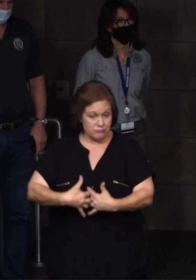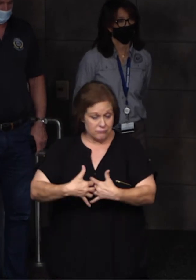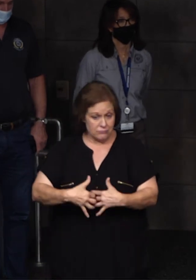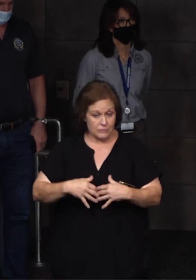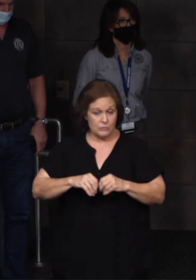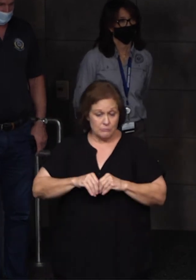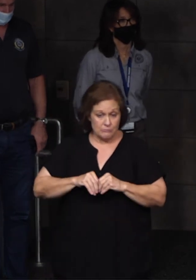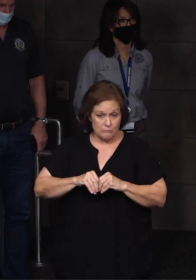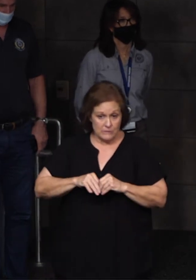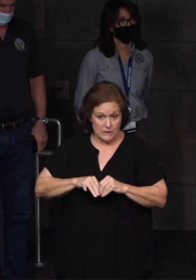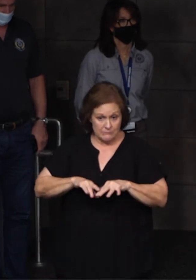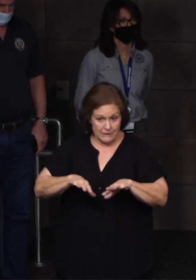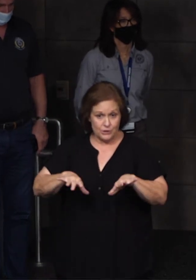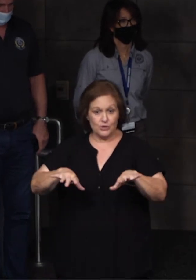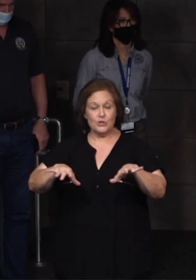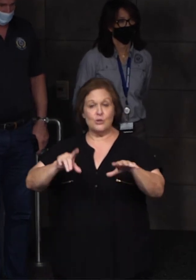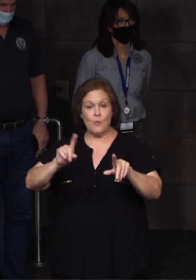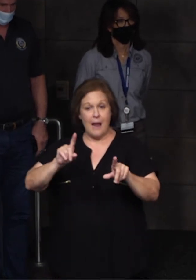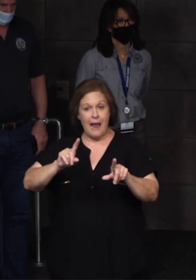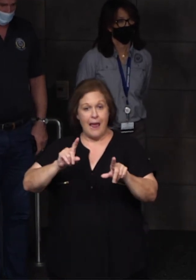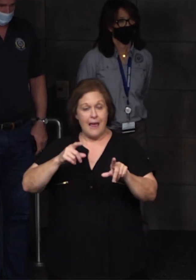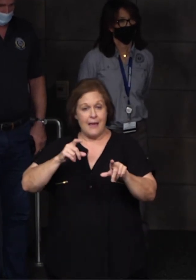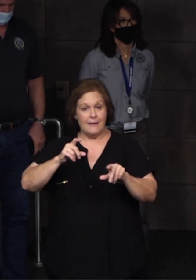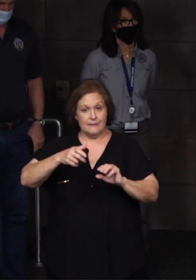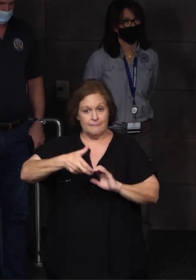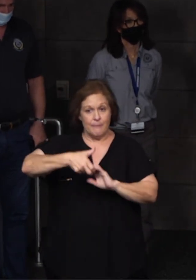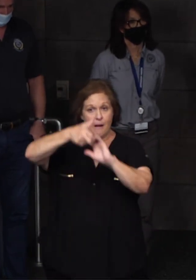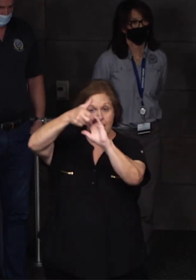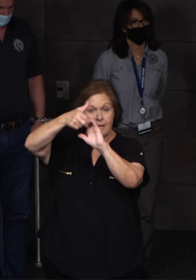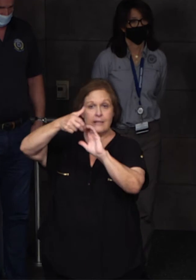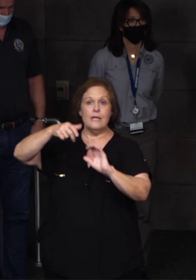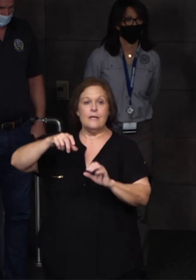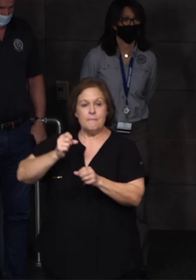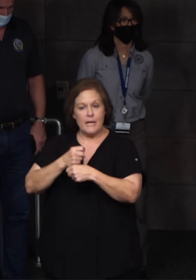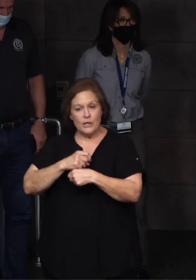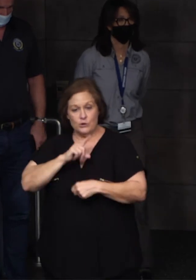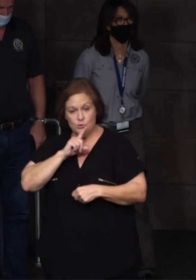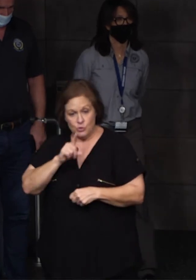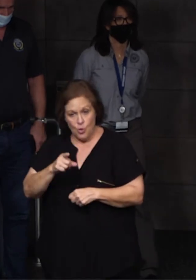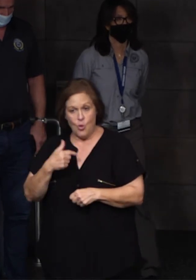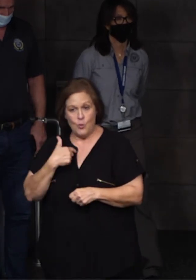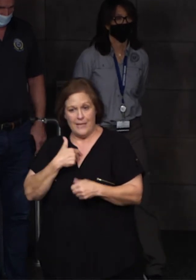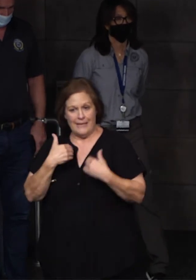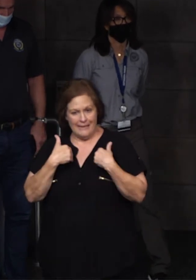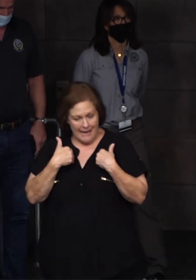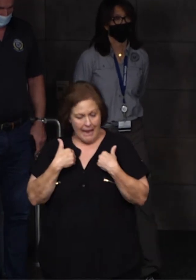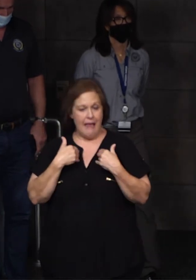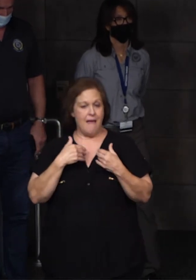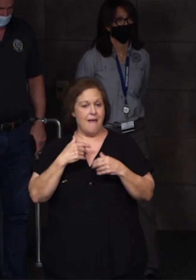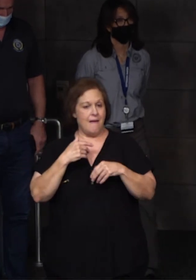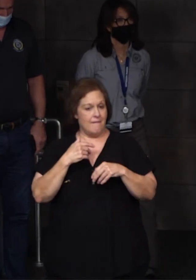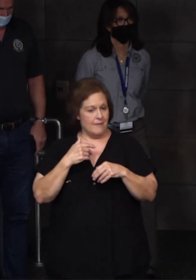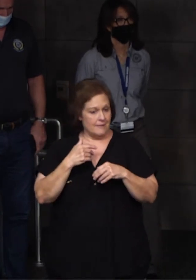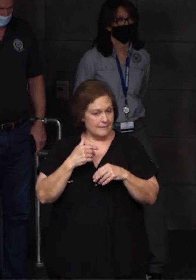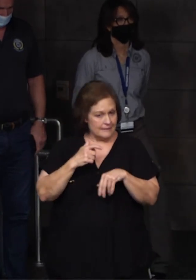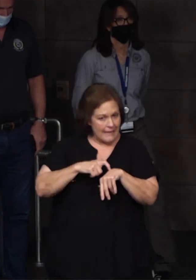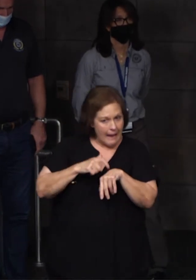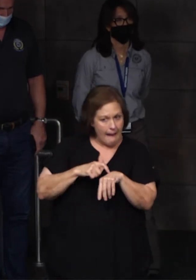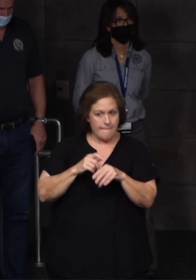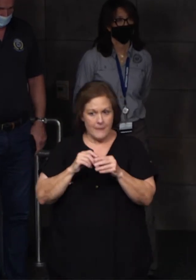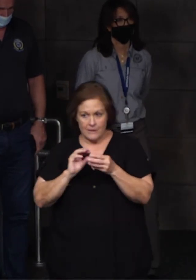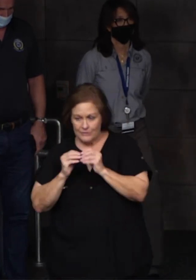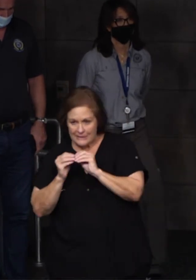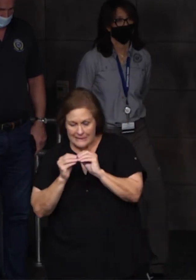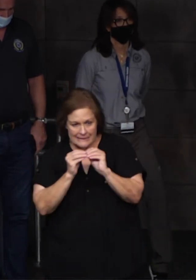distribution. Those are the main buckets. We're all working together to make sure we can get the estimated restoration times out